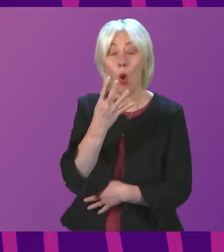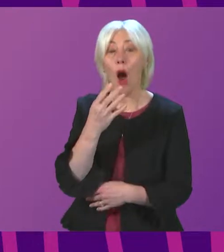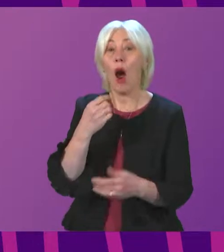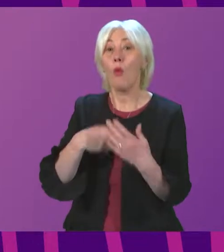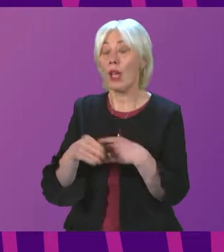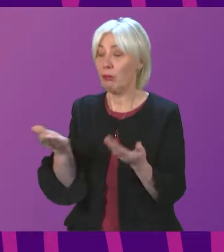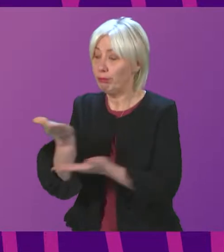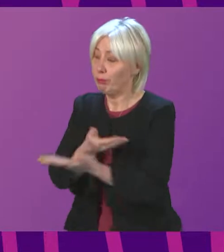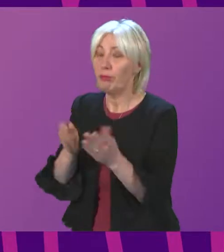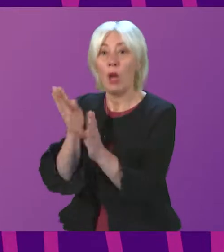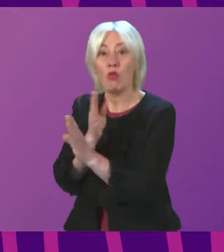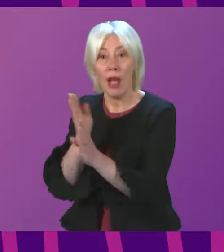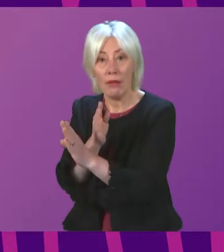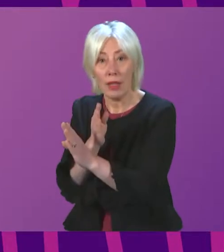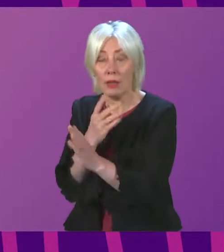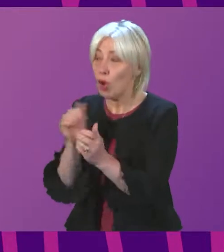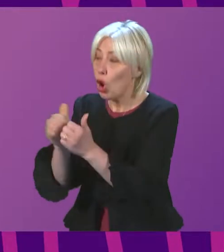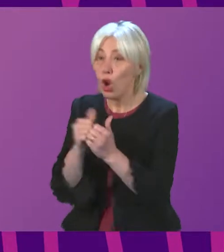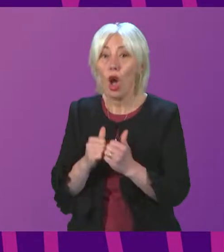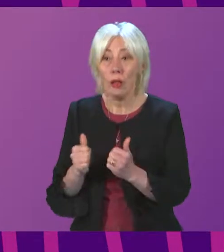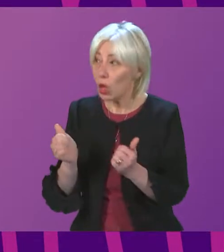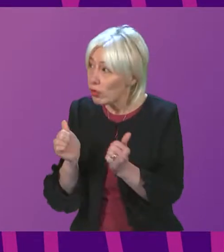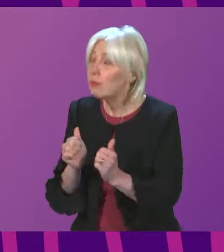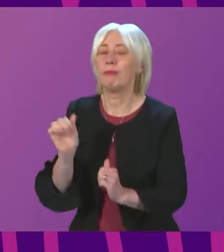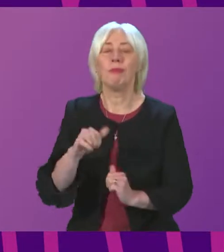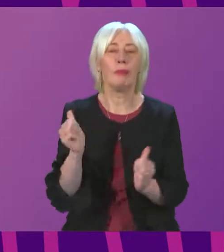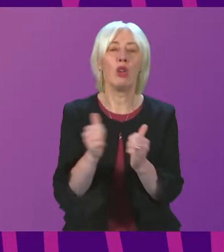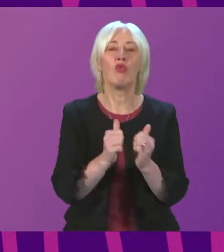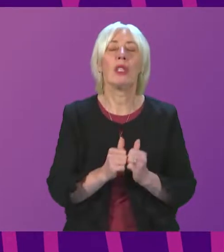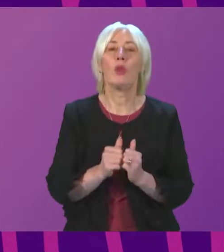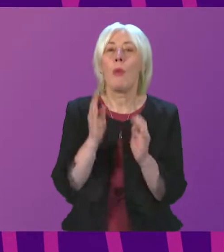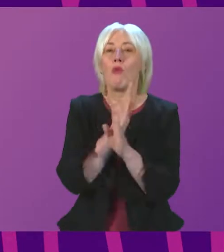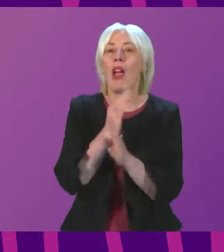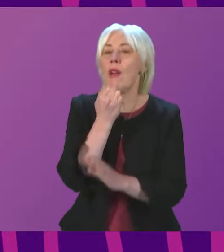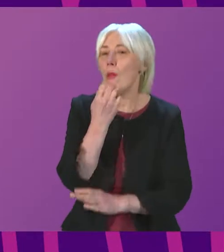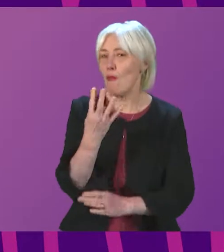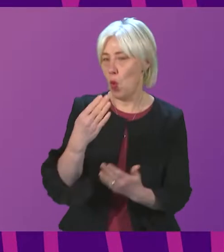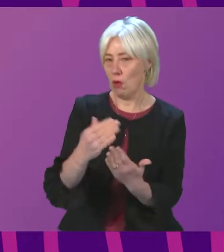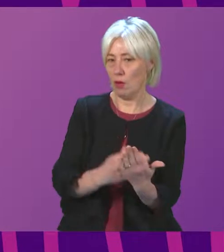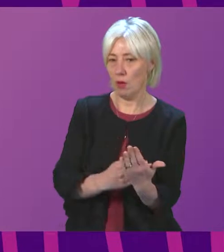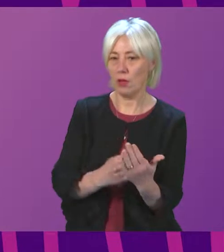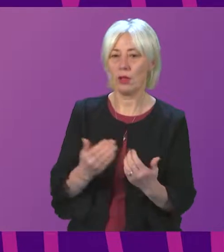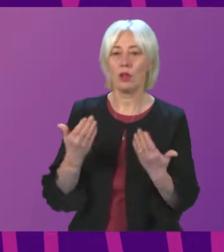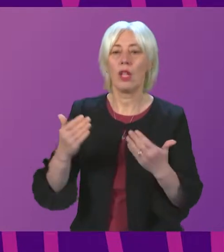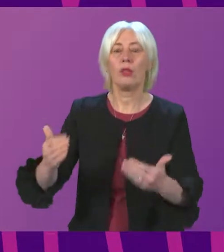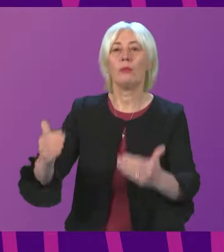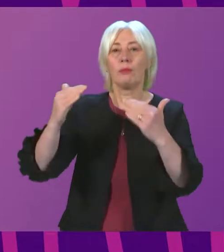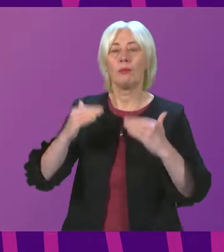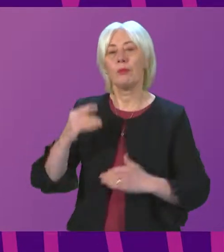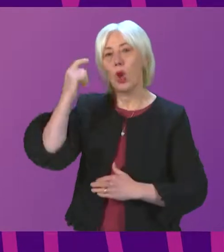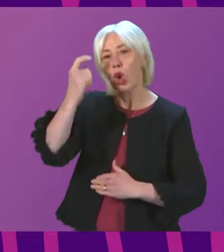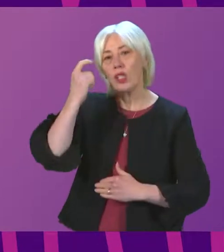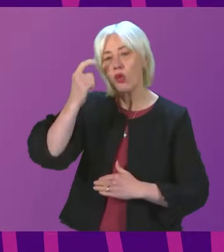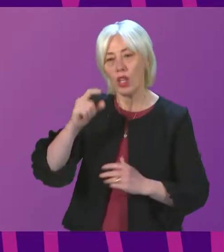private. And can I ask colleagues if they are agreeable to that? Yeah, thank you very much. We move then to the consideration of